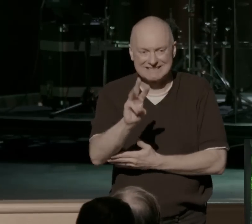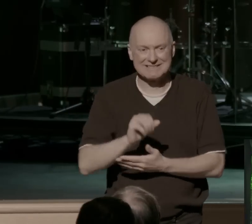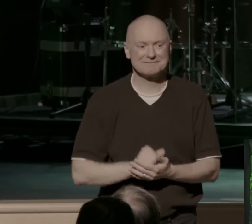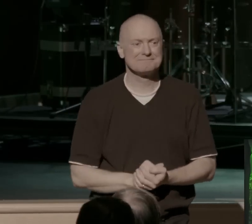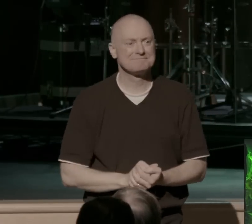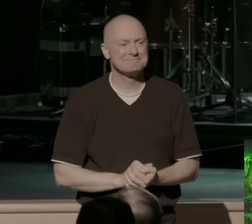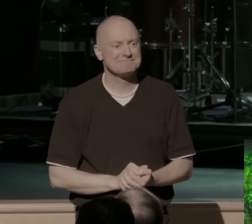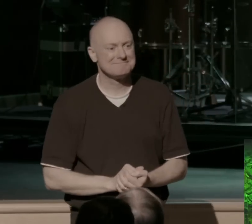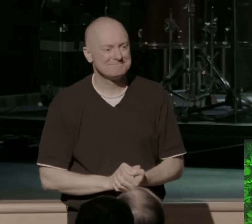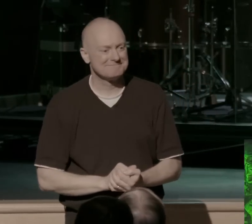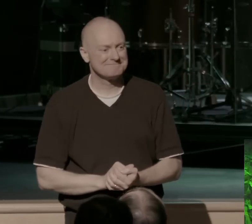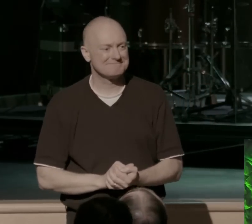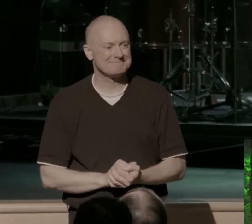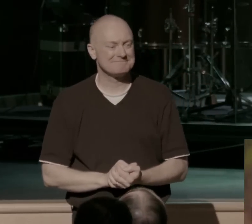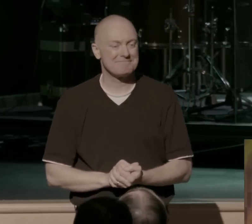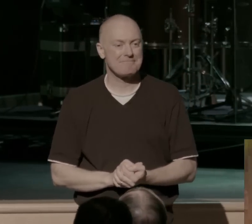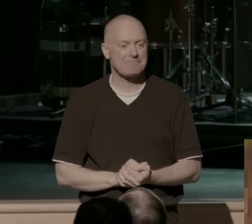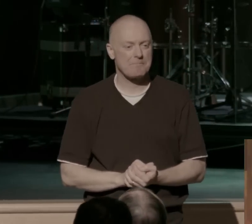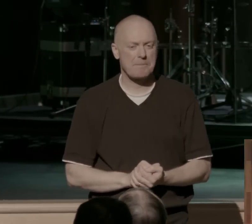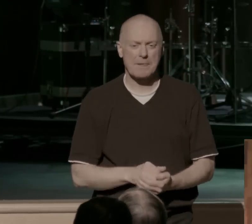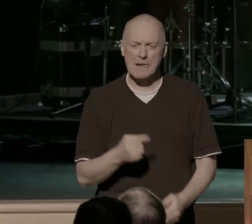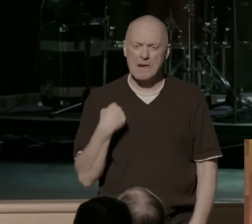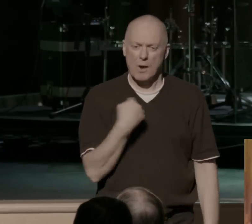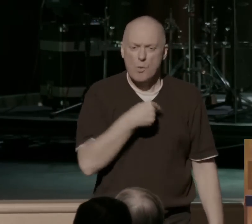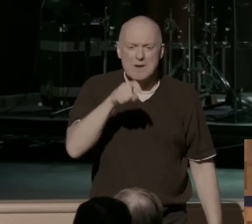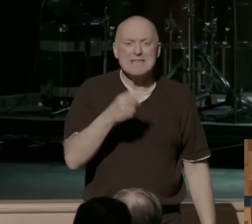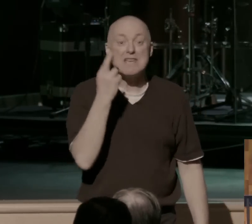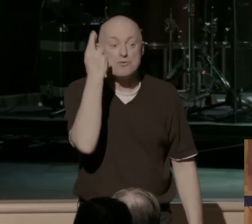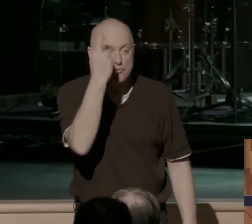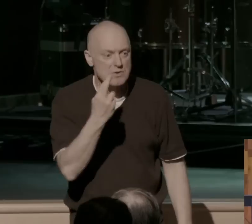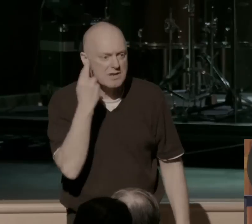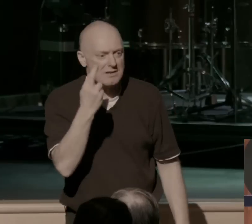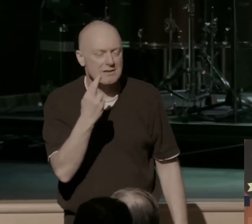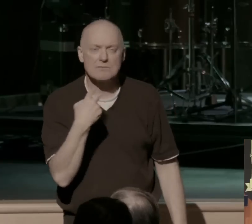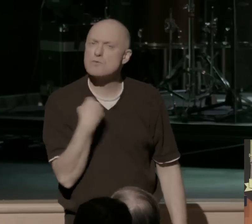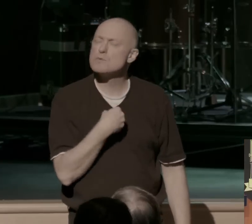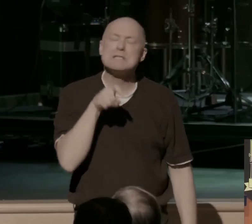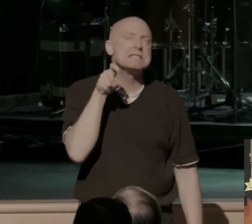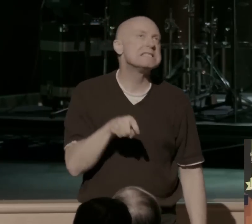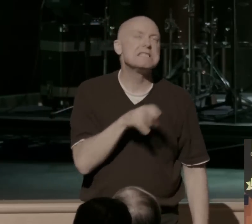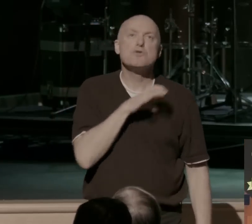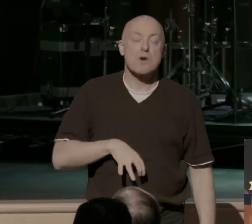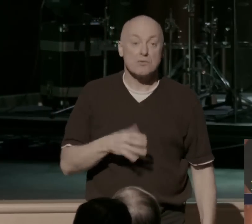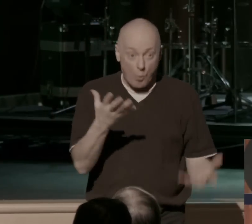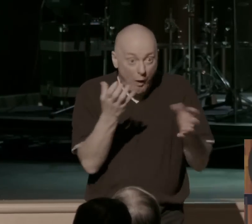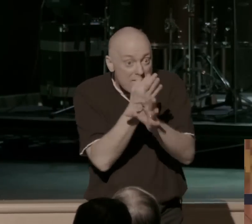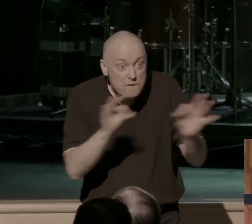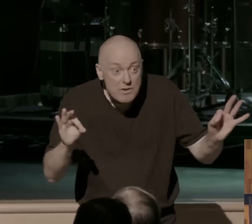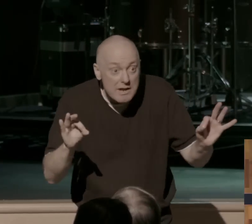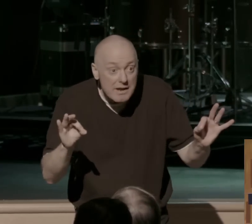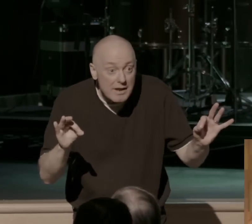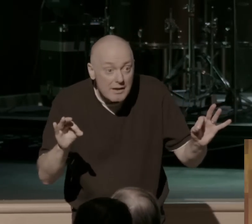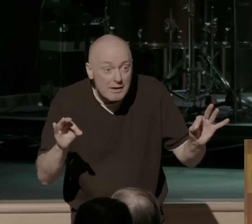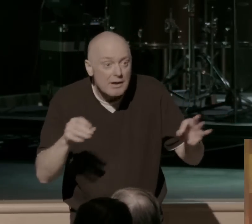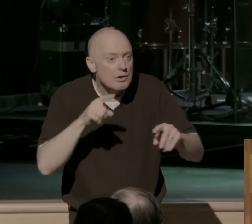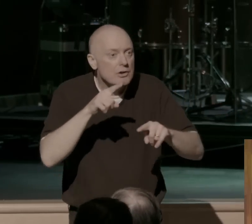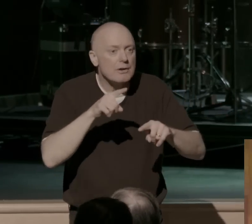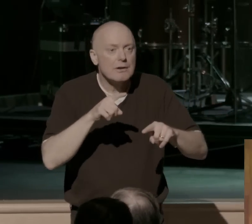We have to realize that we are desperate for Christ. If you want freedom, you're not going to be swimming. You're not building a bridge, but you recognize your